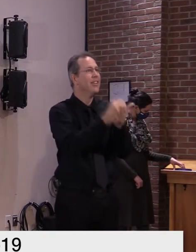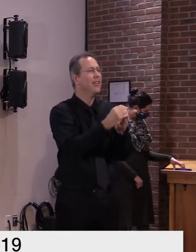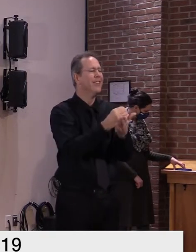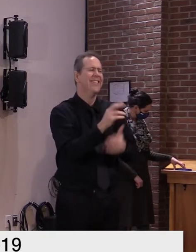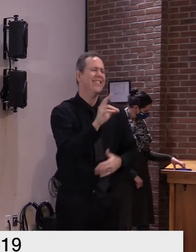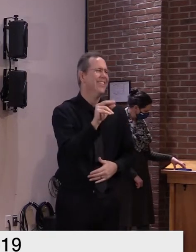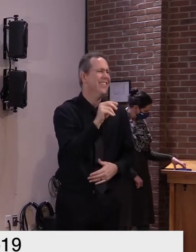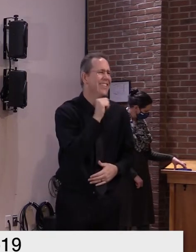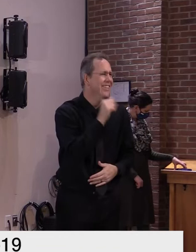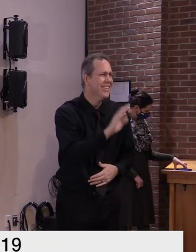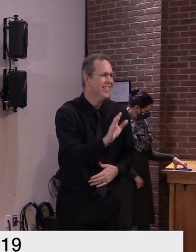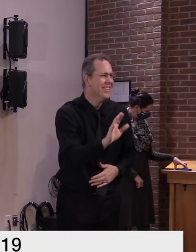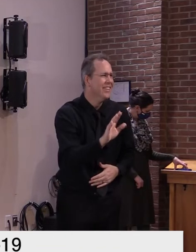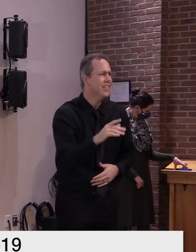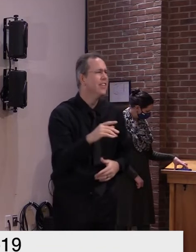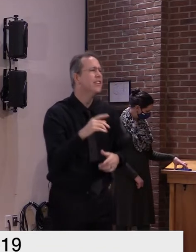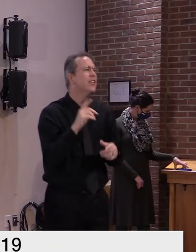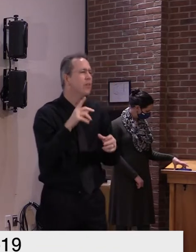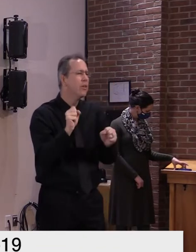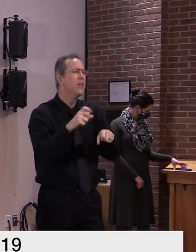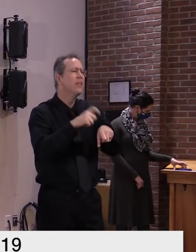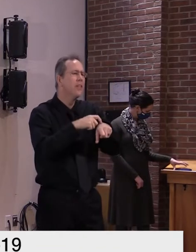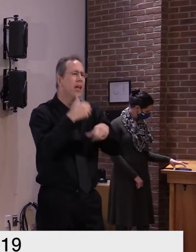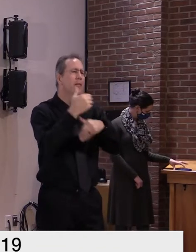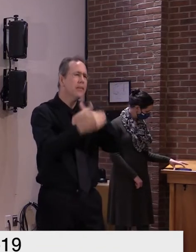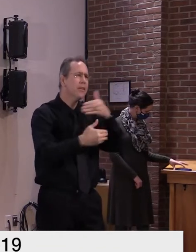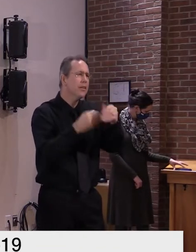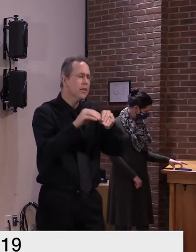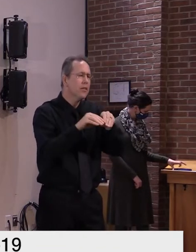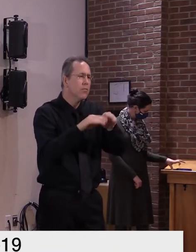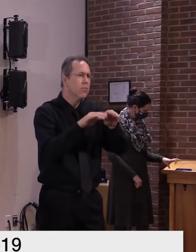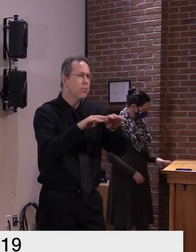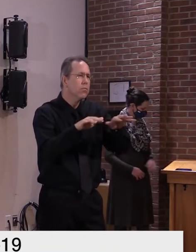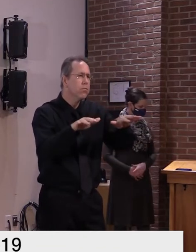after february more more dramatically we hope